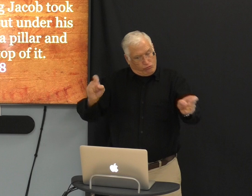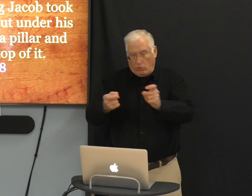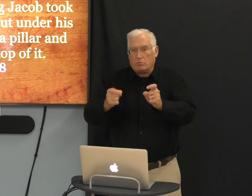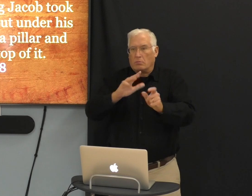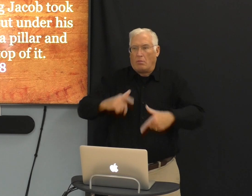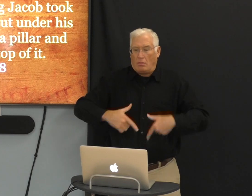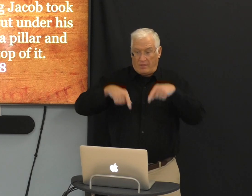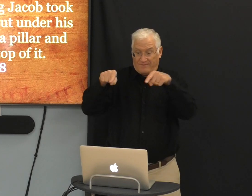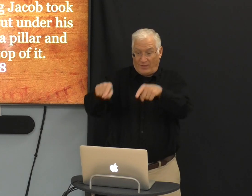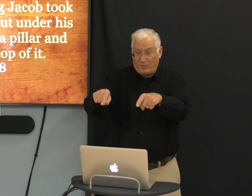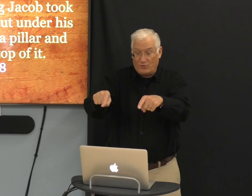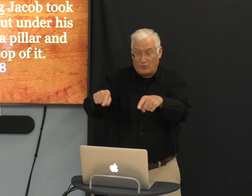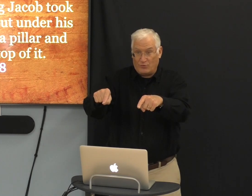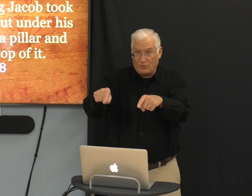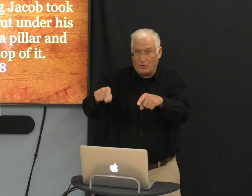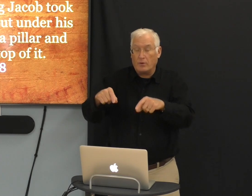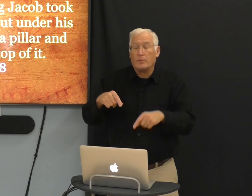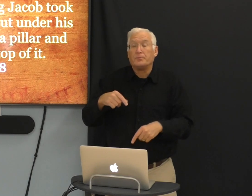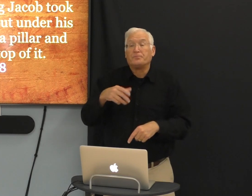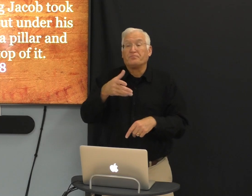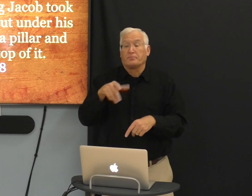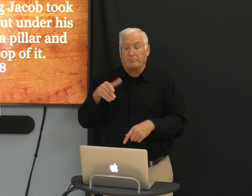And that was the place where his life changed.